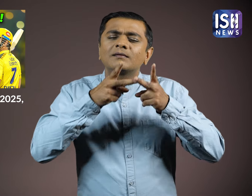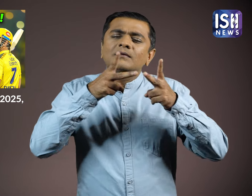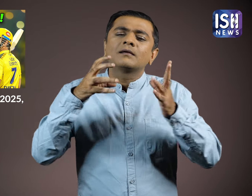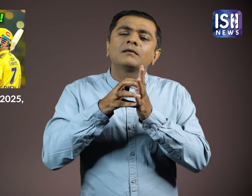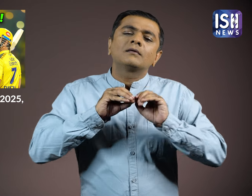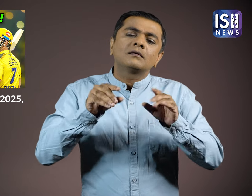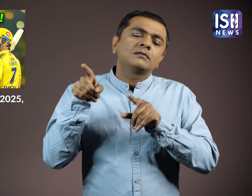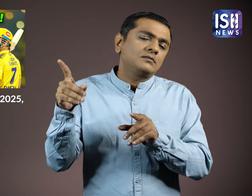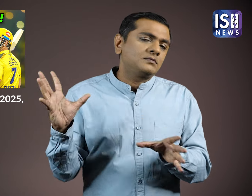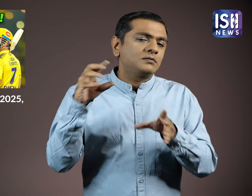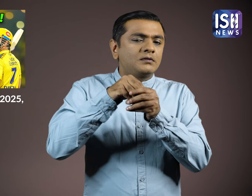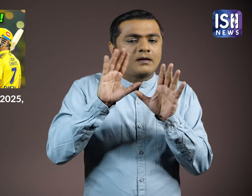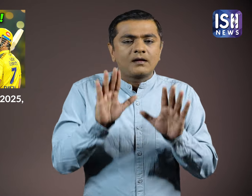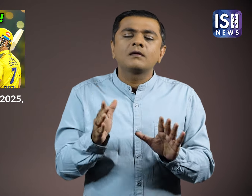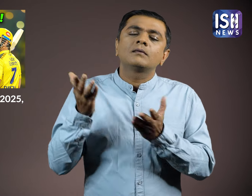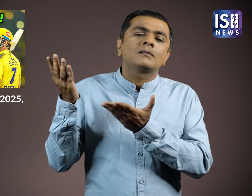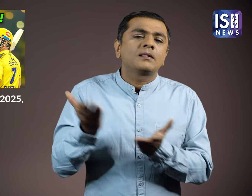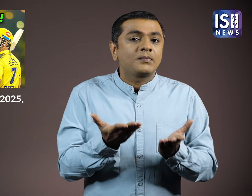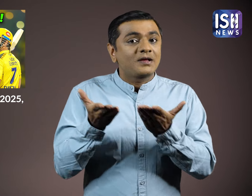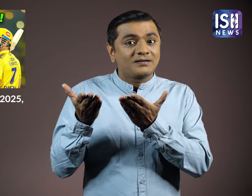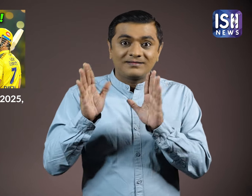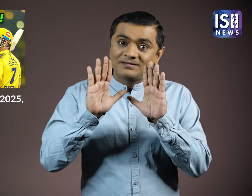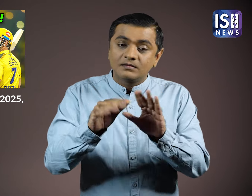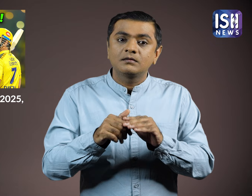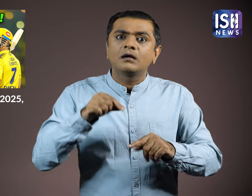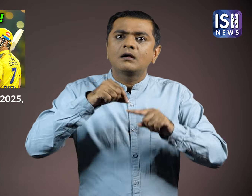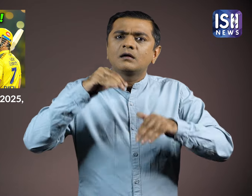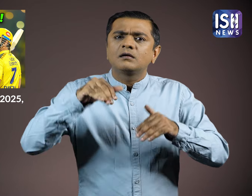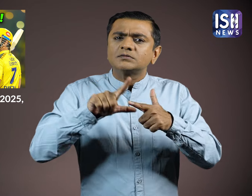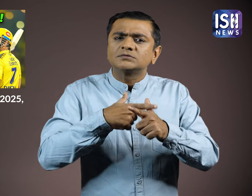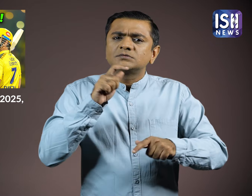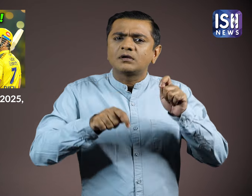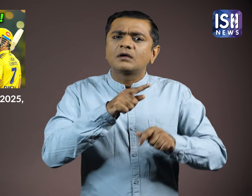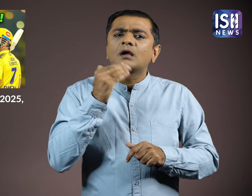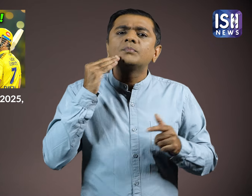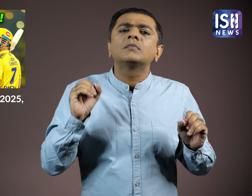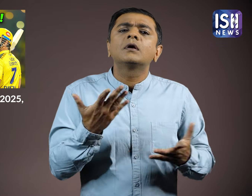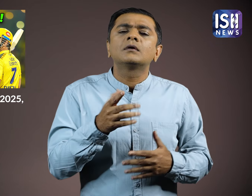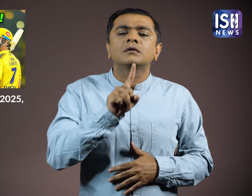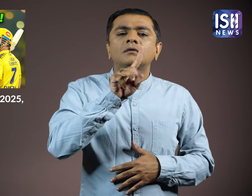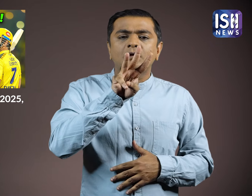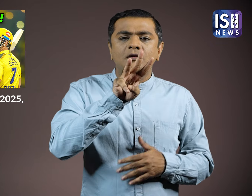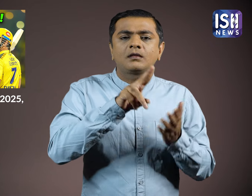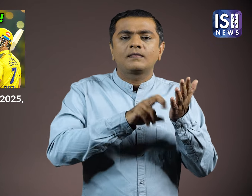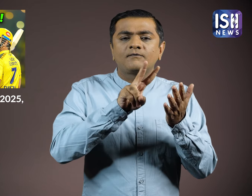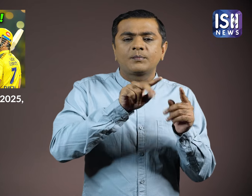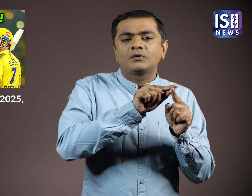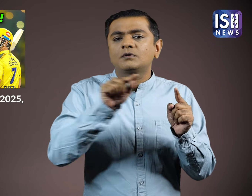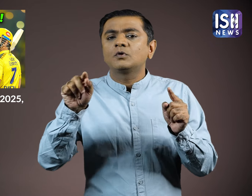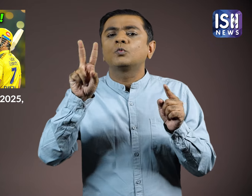state wants to raise awareness about elections and urge people to cast their votes. The elections in Jharkhand will